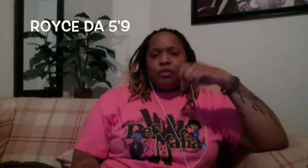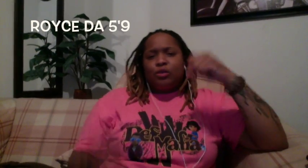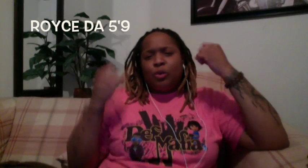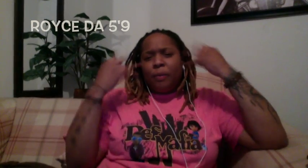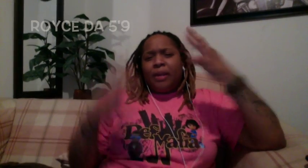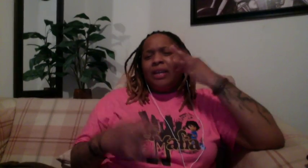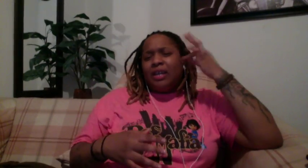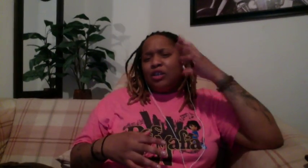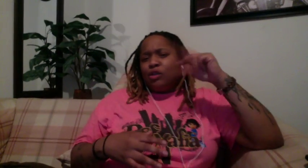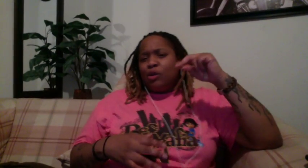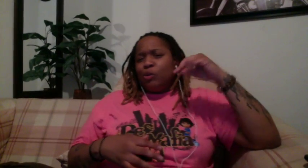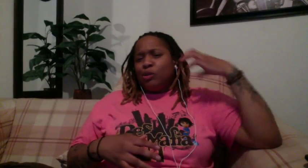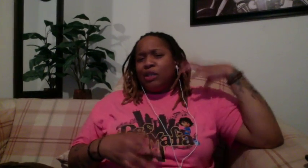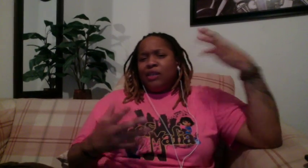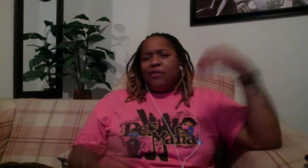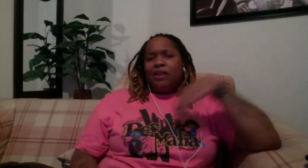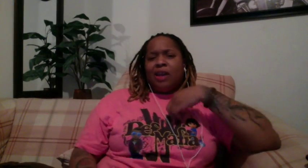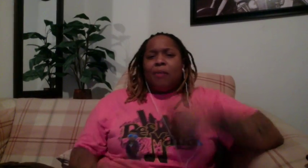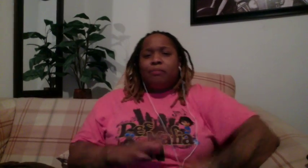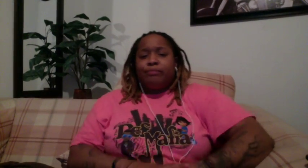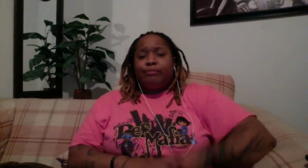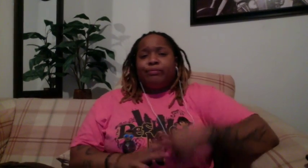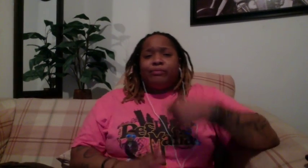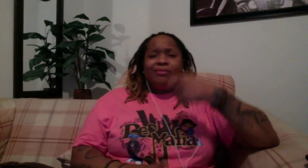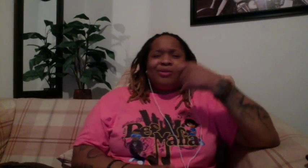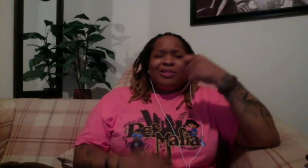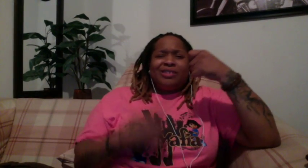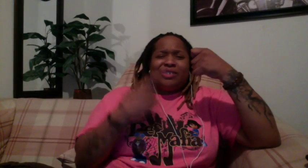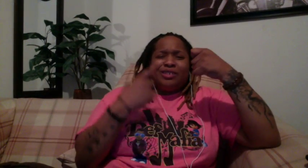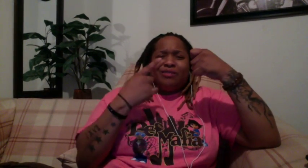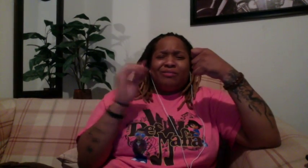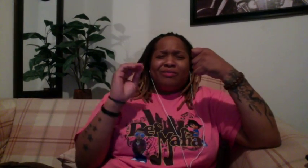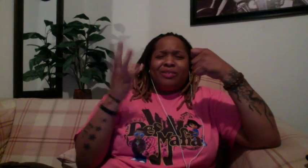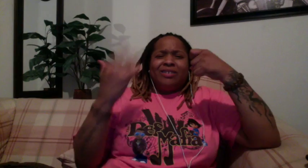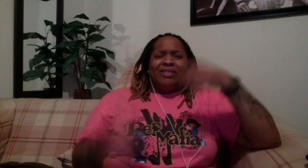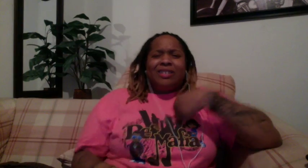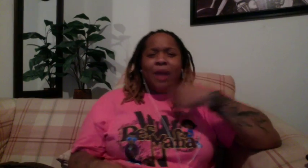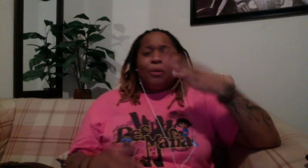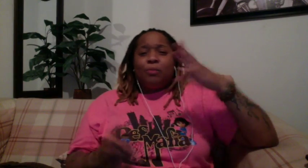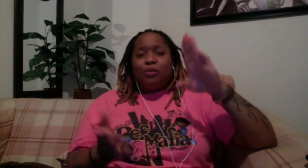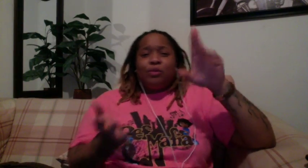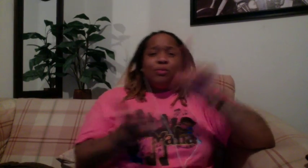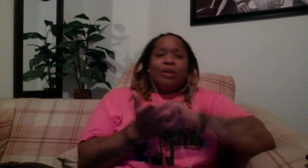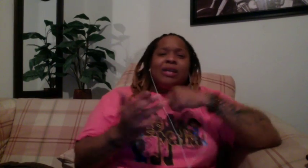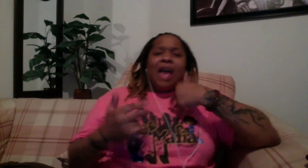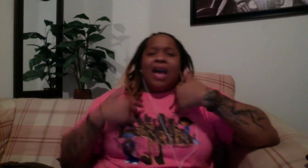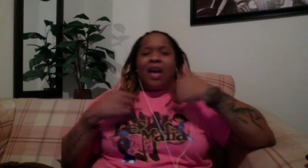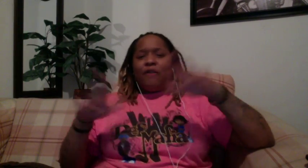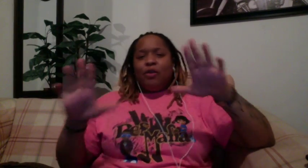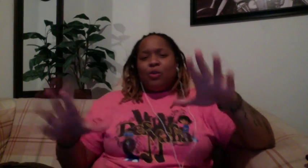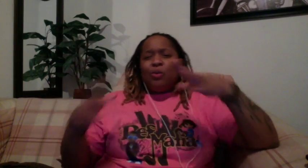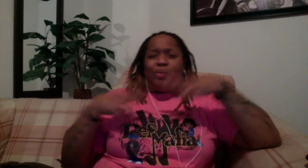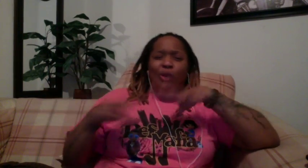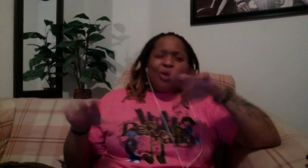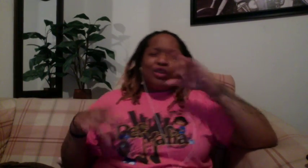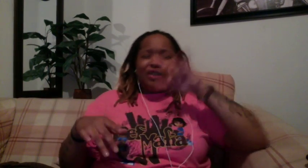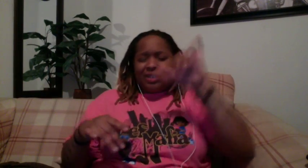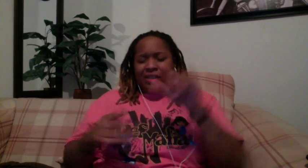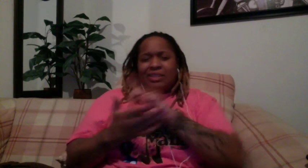Too many Indians and no cheese I pull out the pistol and I'm no piece I'm the blueprint I had your clothes looking like they